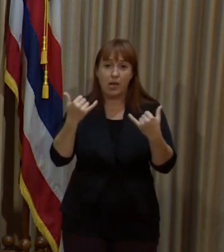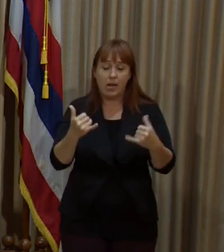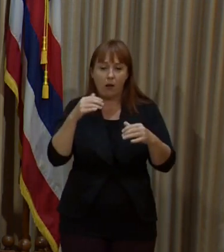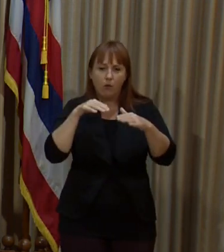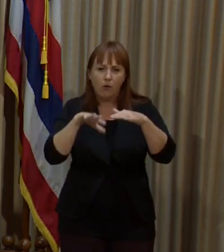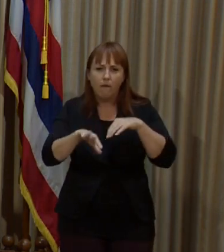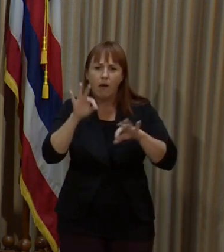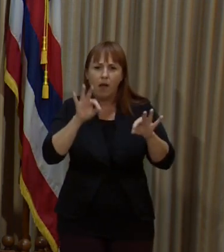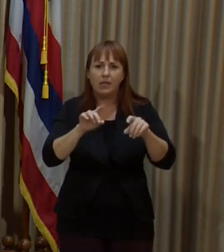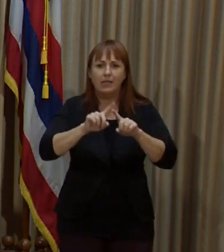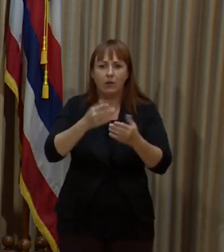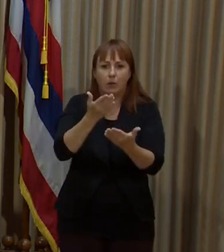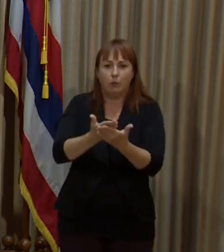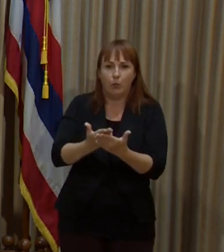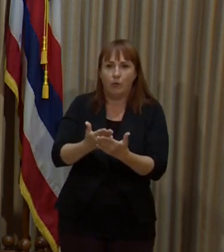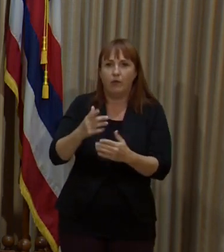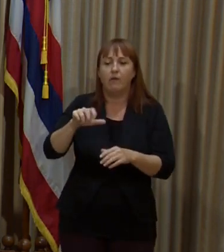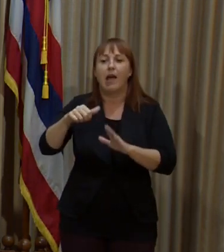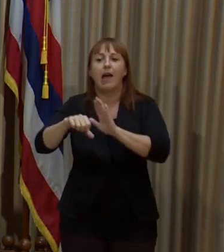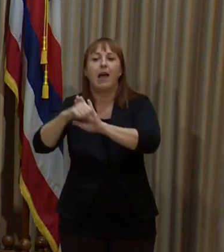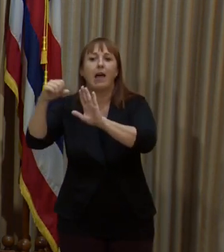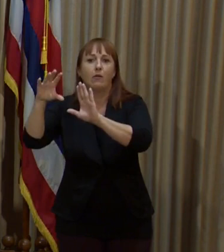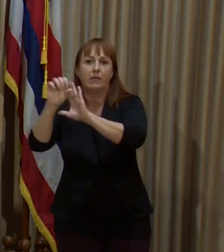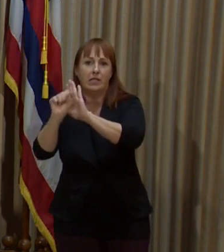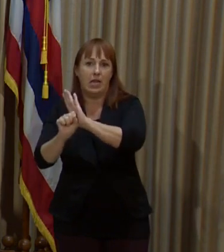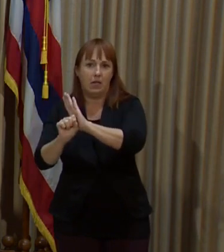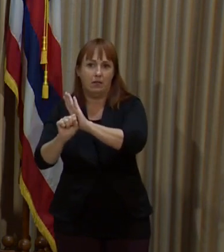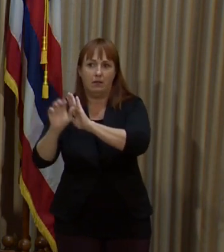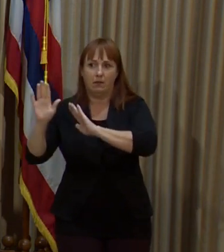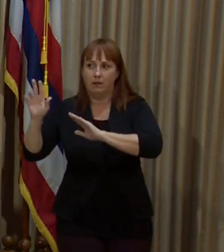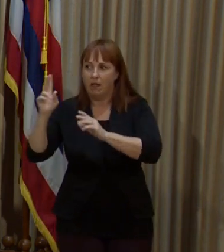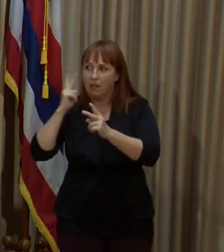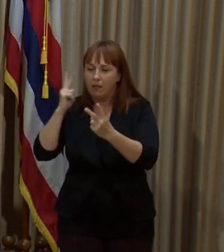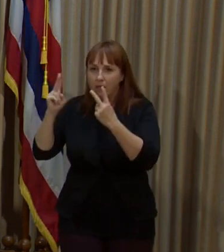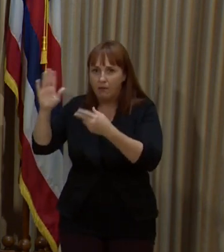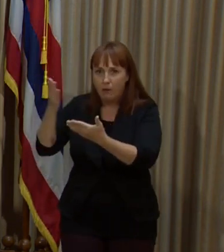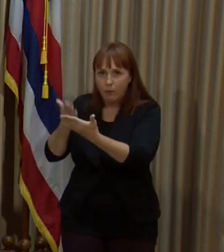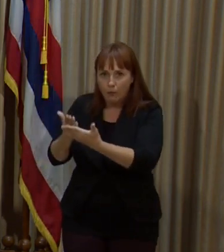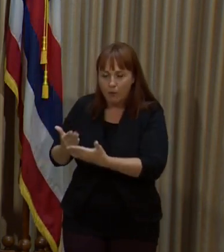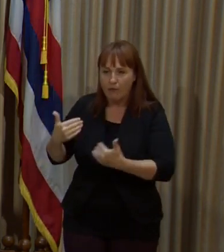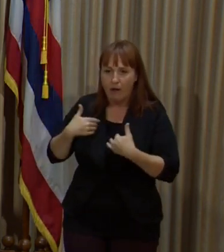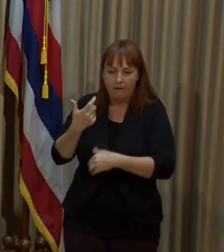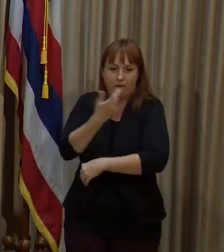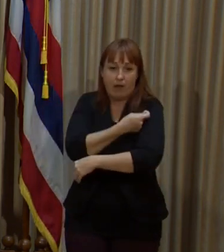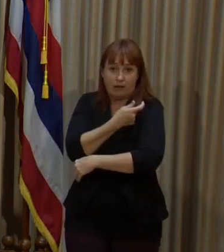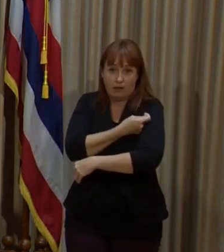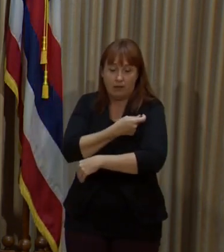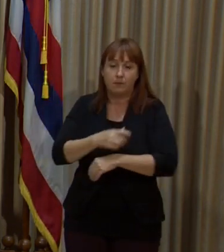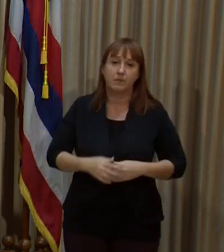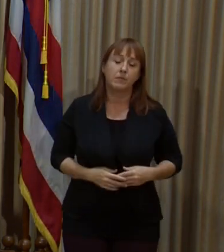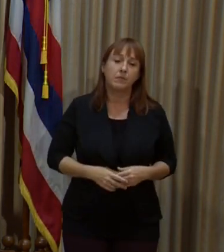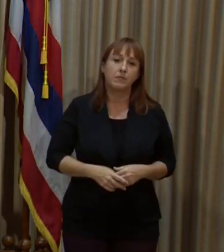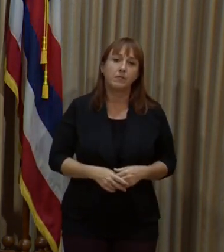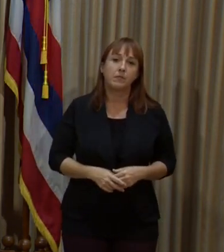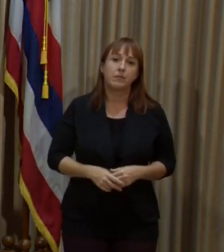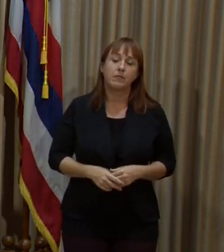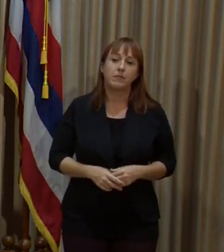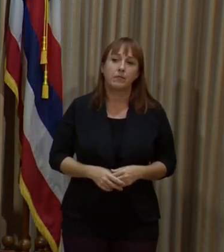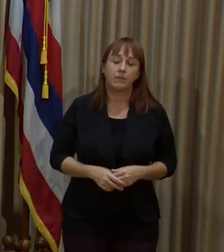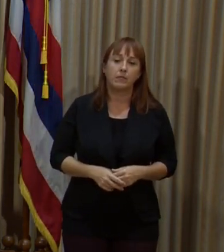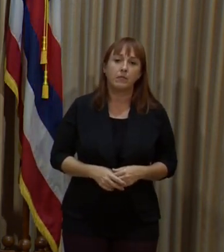vaccination records in other states. And clearly, we would not be able to implement